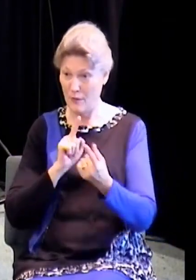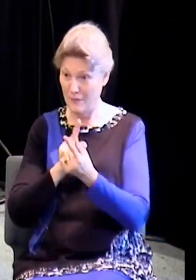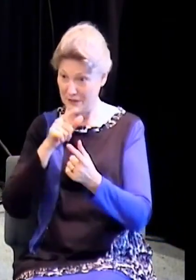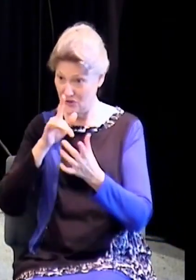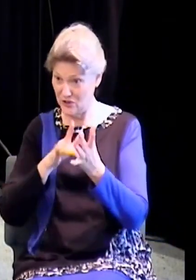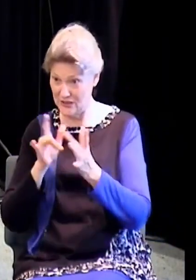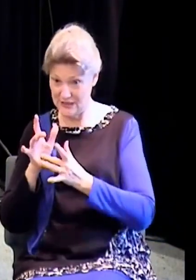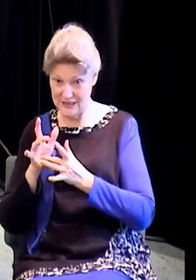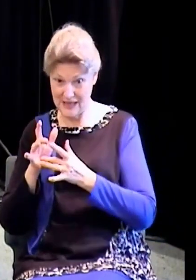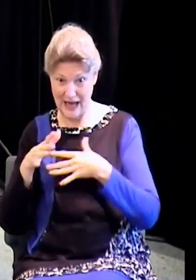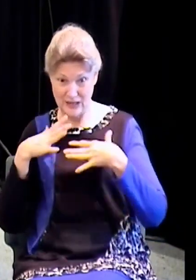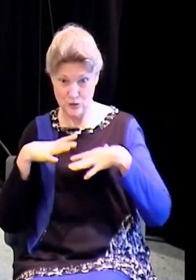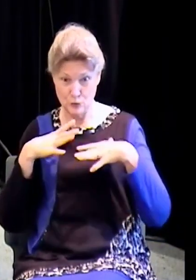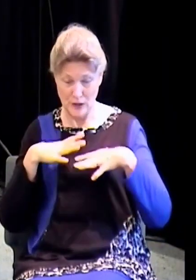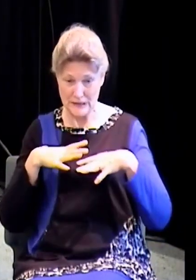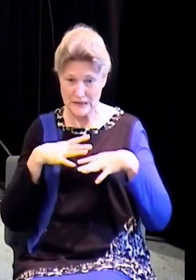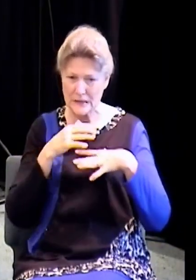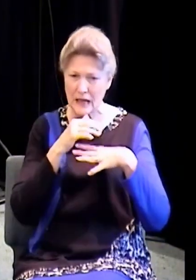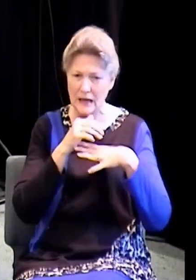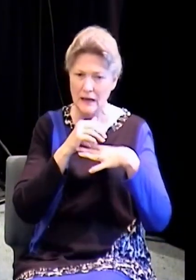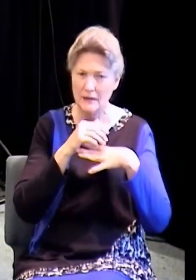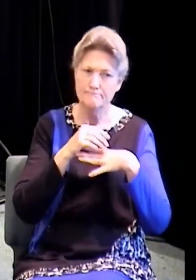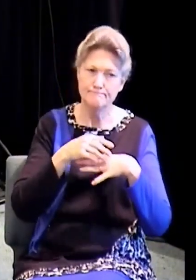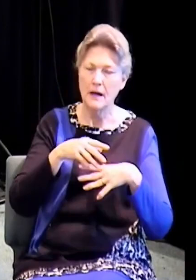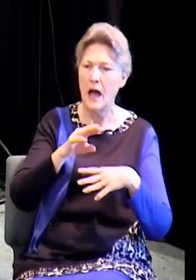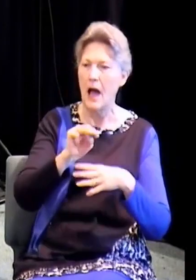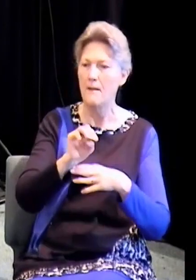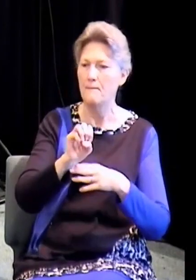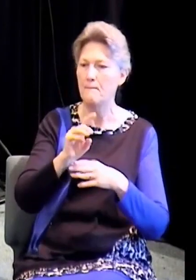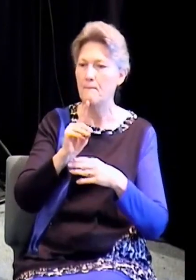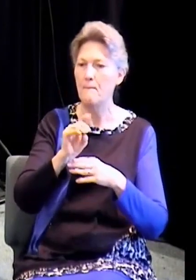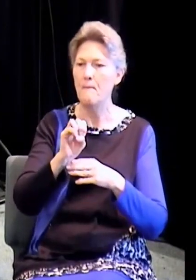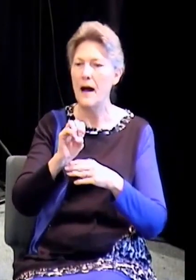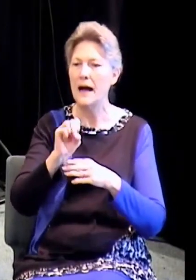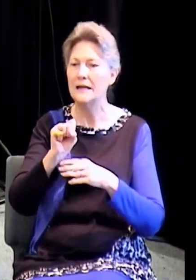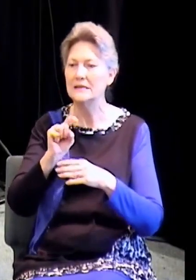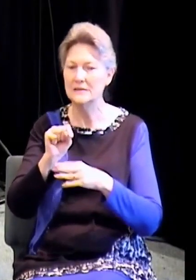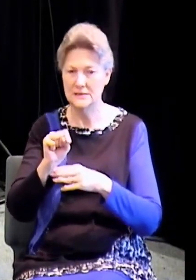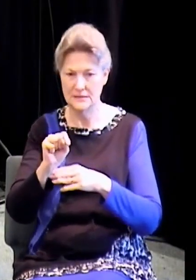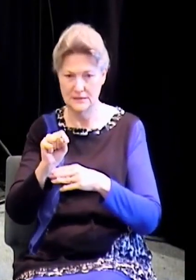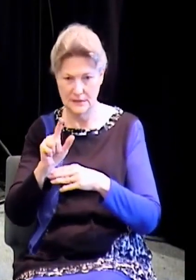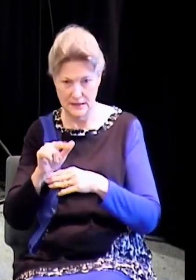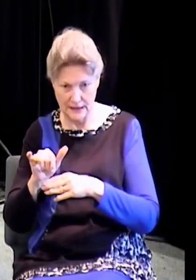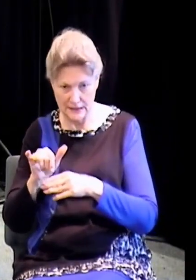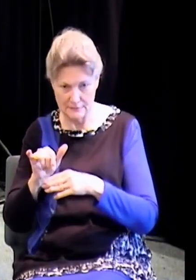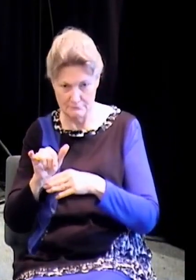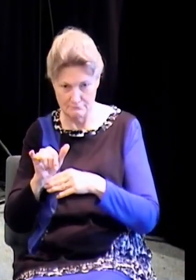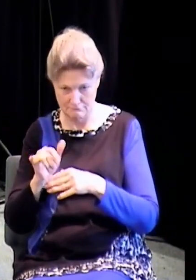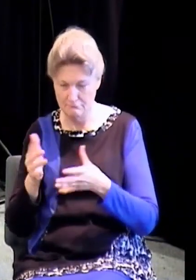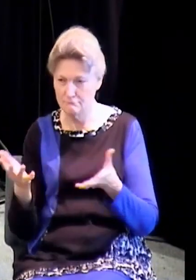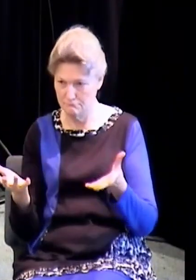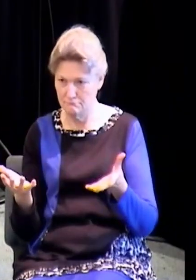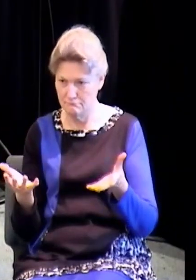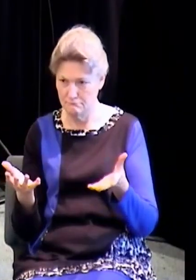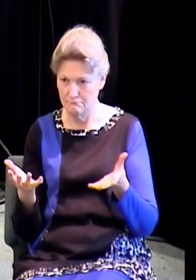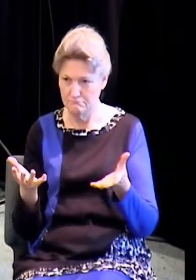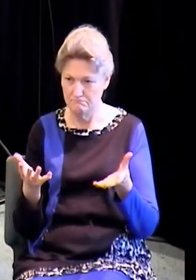But afterwards, I dress differently. After I'm born, I dress differently. Hmm.